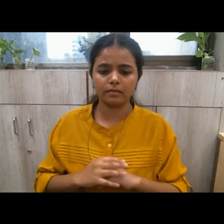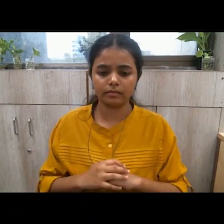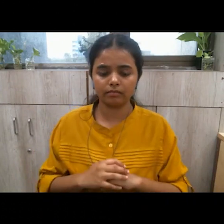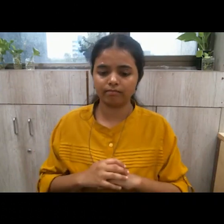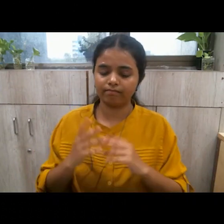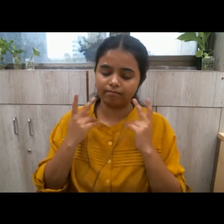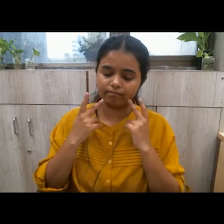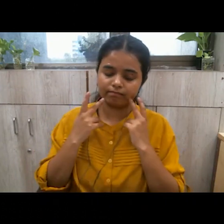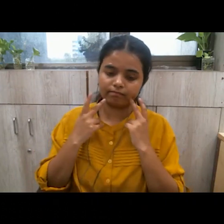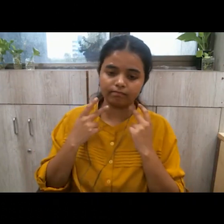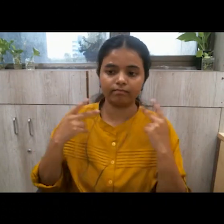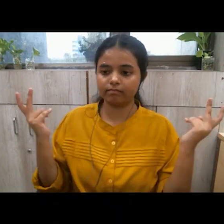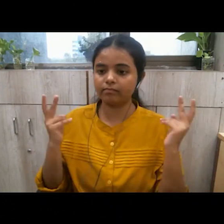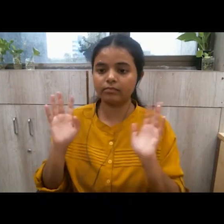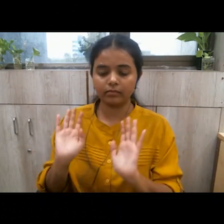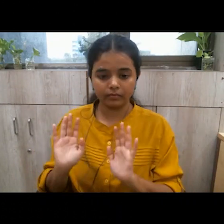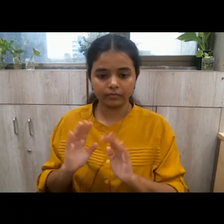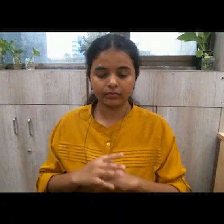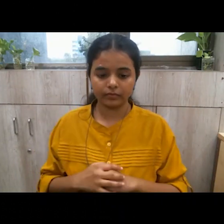prominent ones amongst them